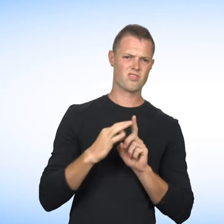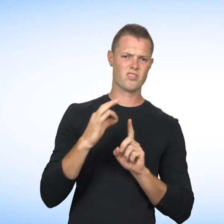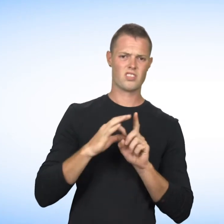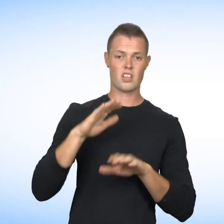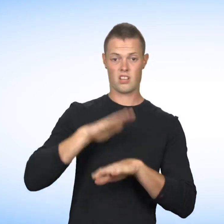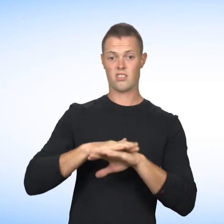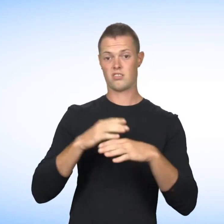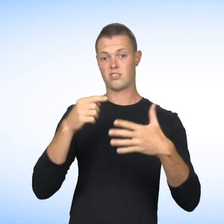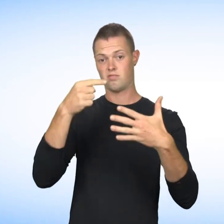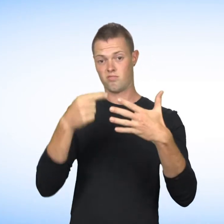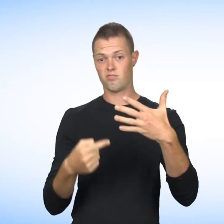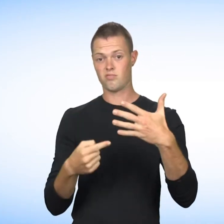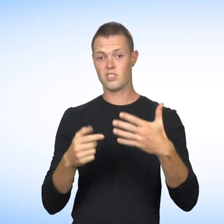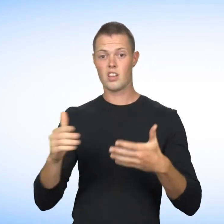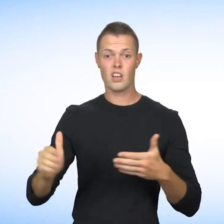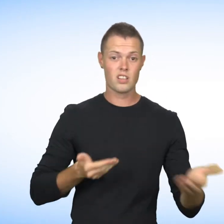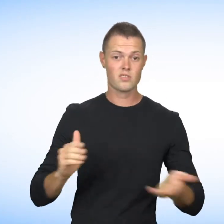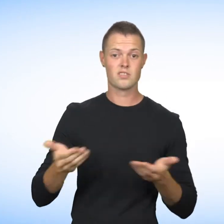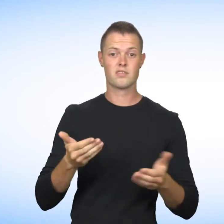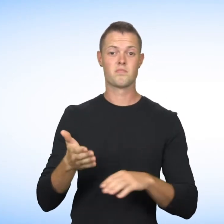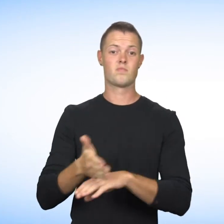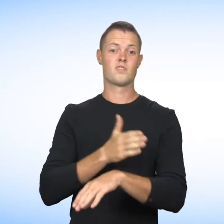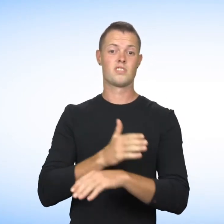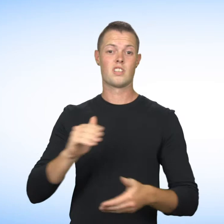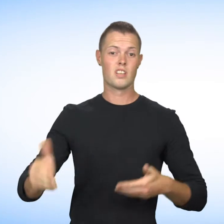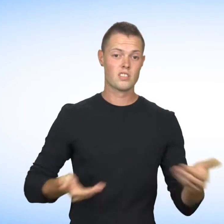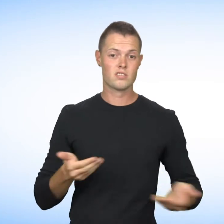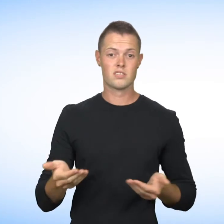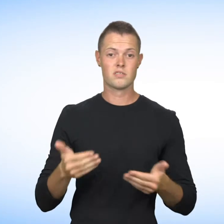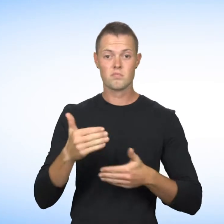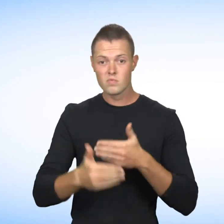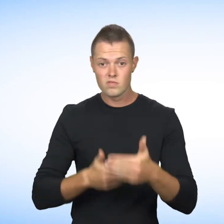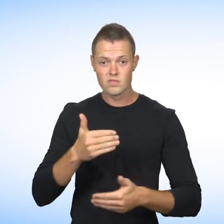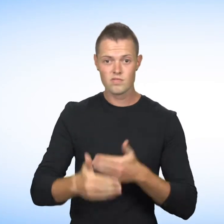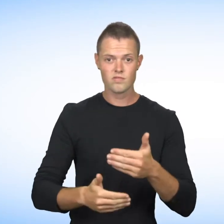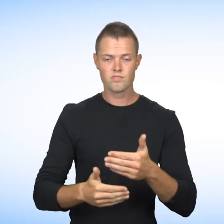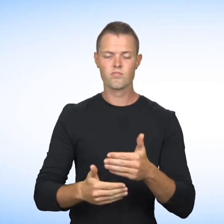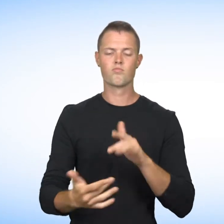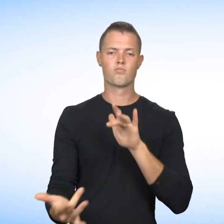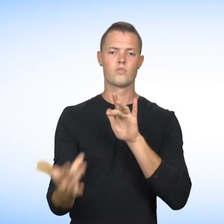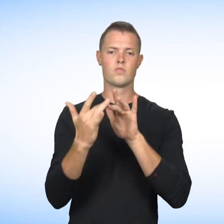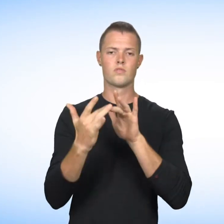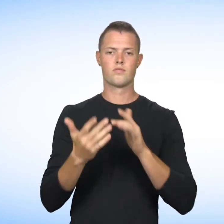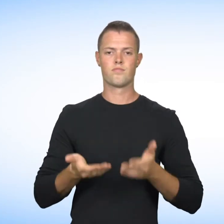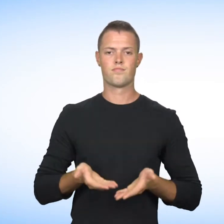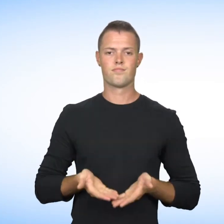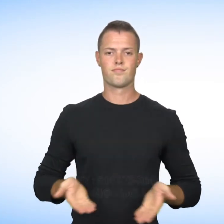If you believe you are a victim of discrimination or harassment in the hiring or pre-hiring process,